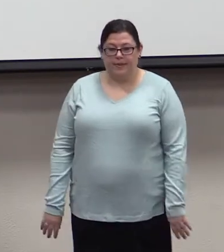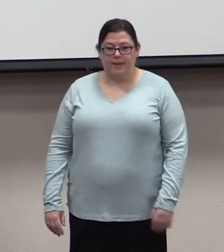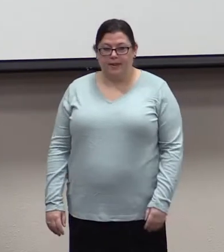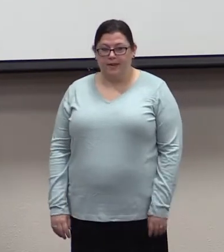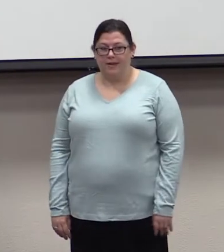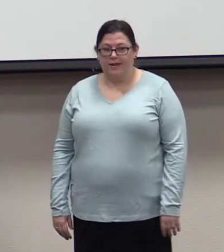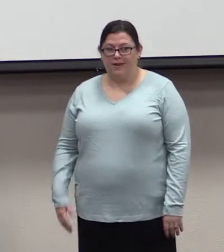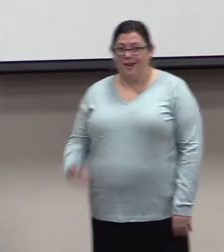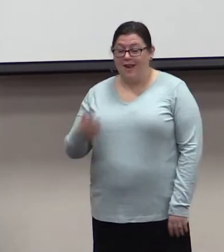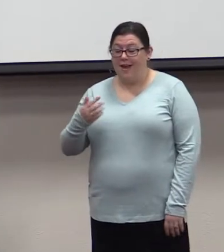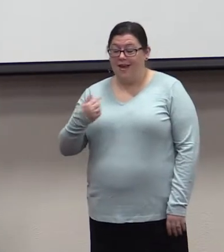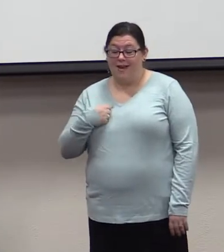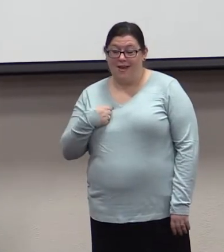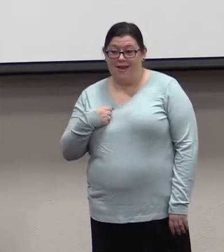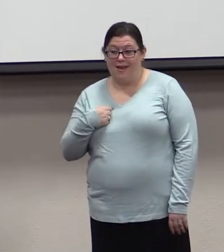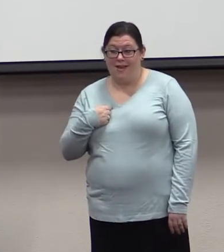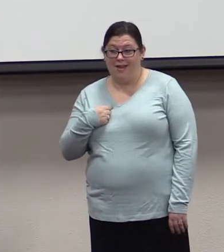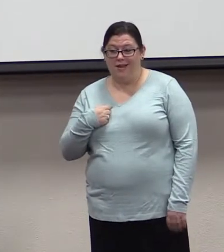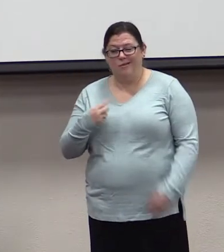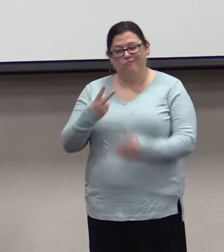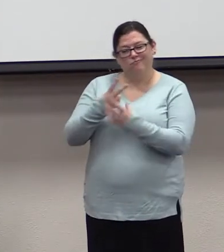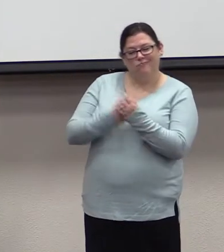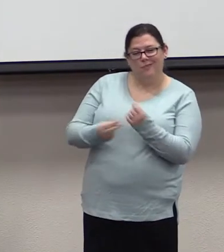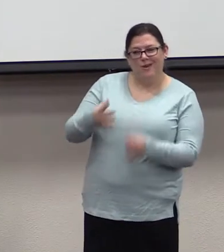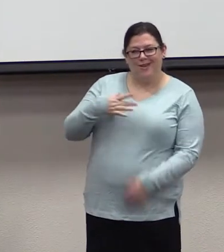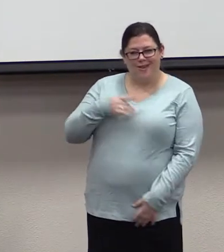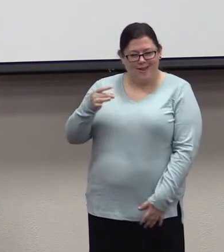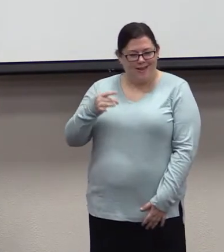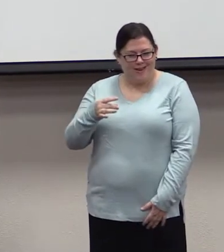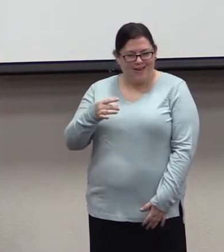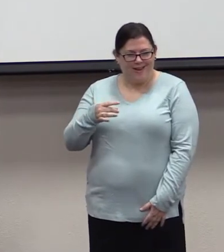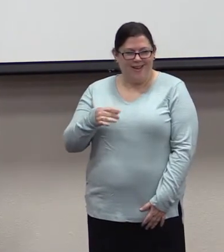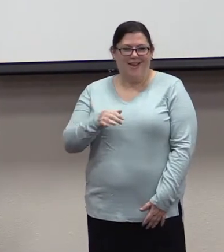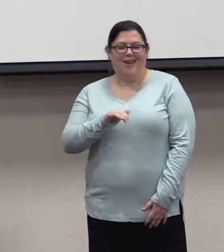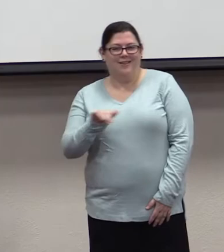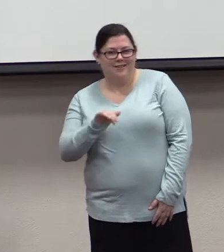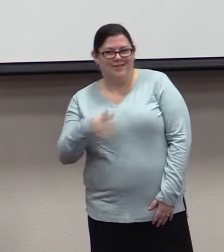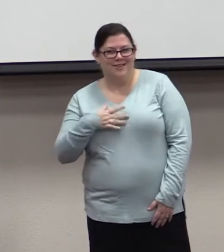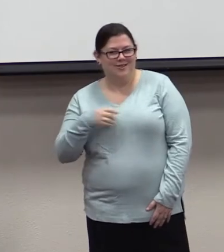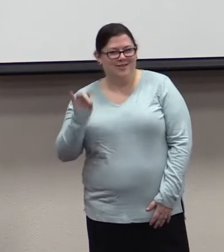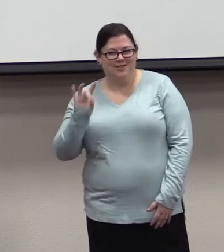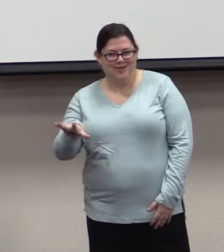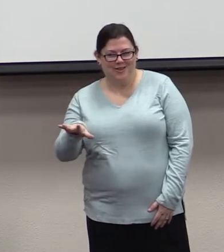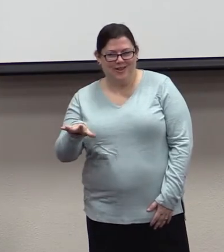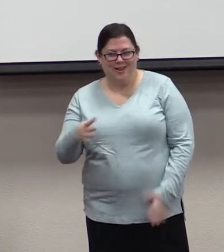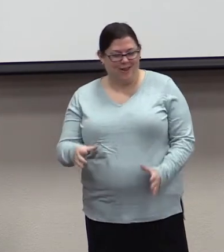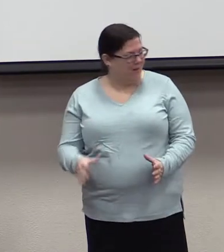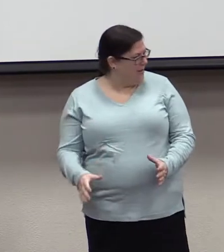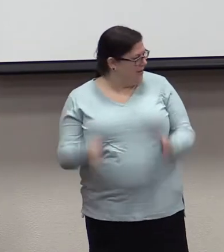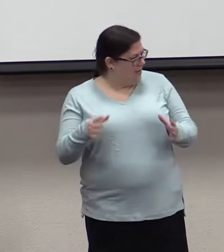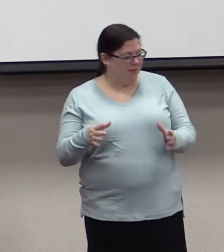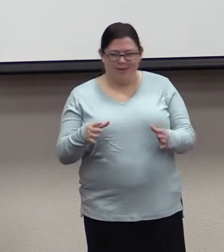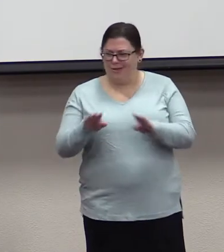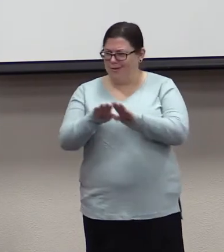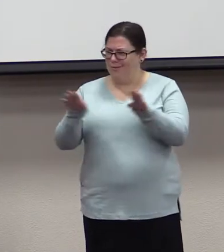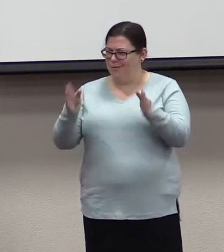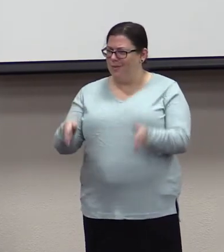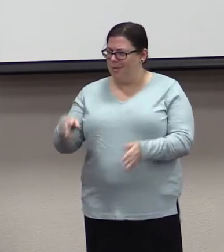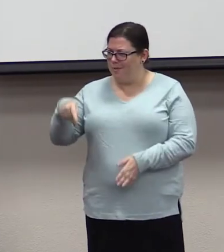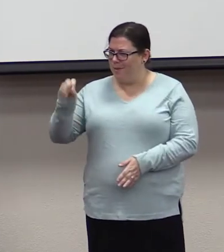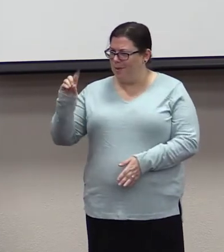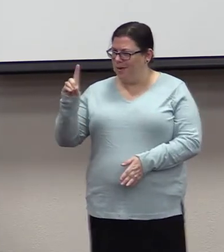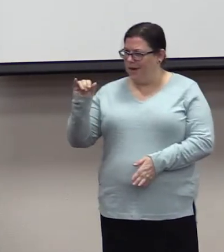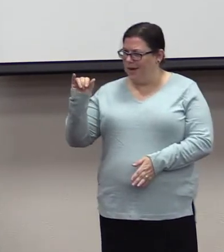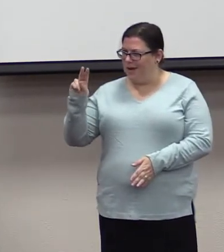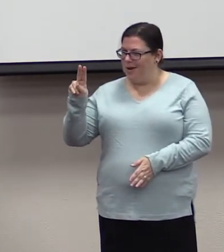I both like and don't like this podium. I like that it's wide, but I also don't like that it's clear so you can still see my legs shake when I'm nervous.